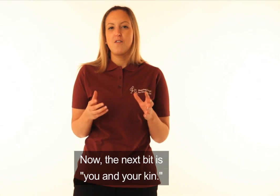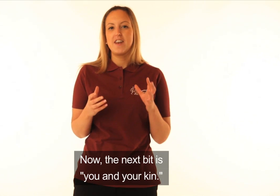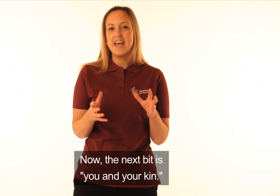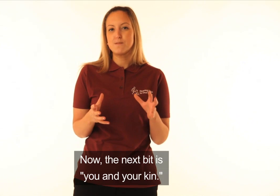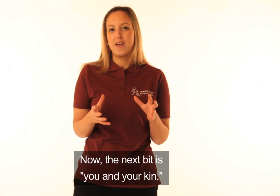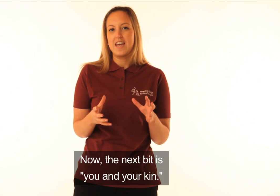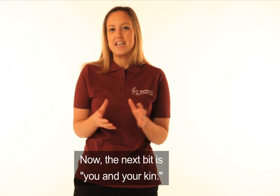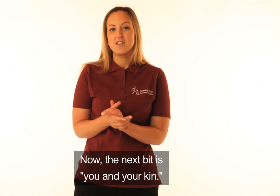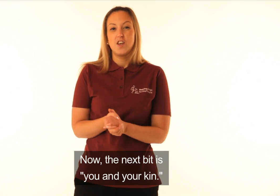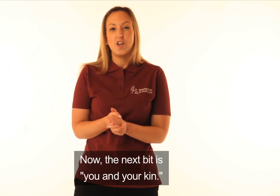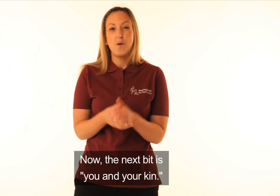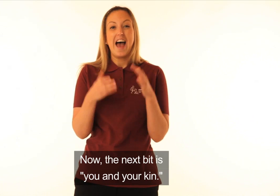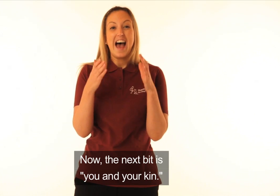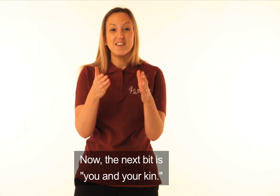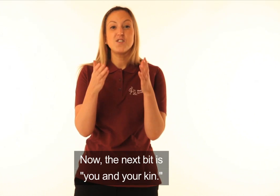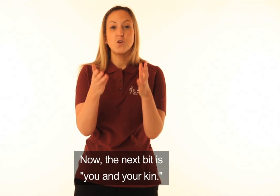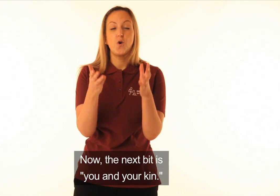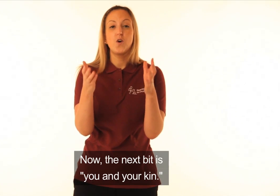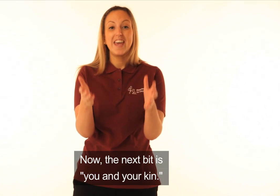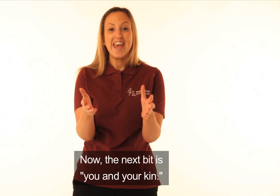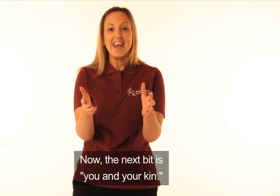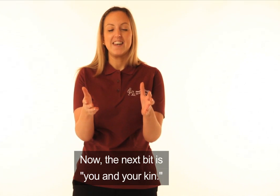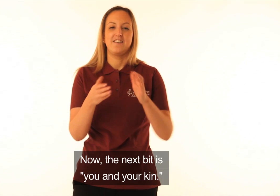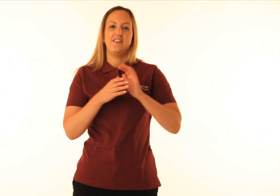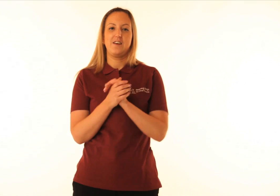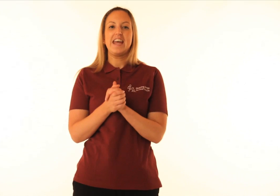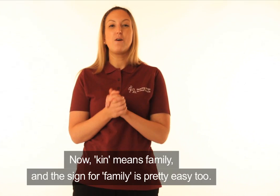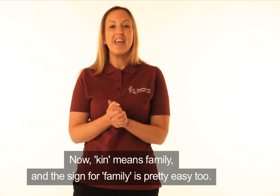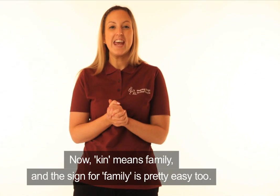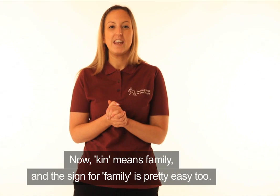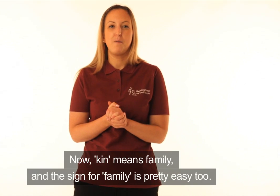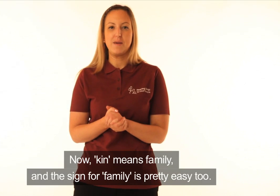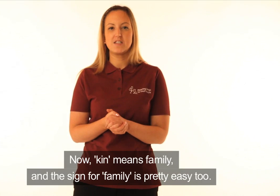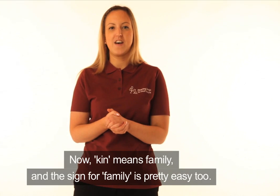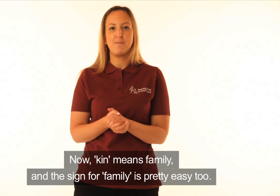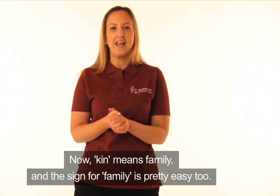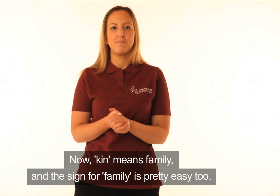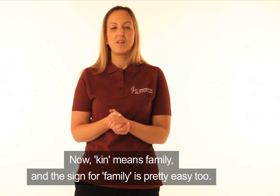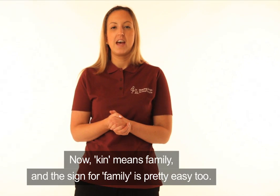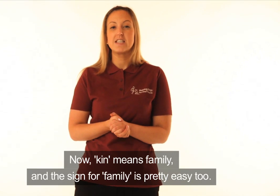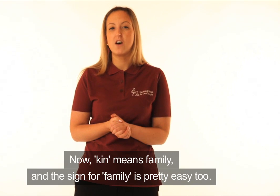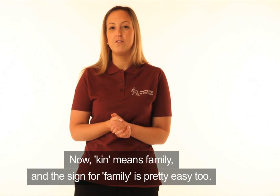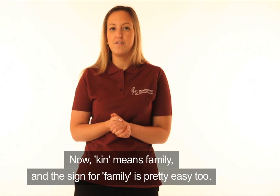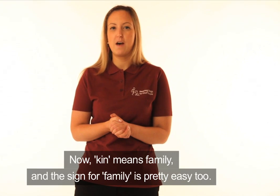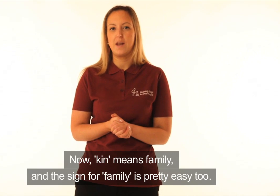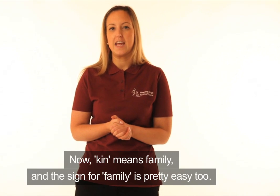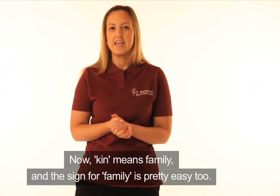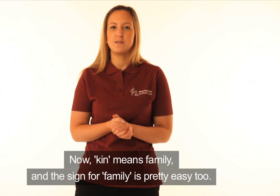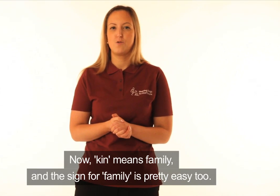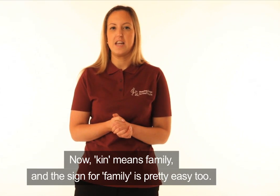the next bit is is you and your kin. OK? Now kin means family. And the sign for family is pretty